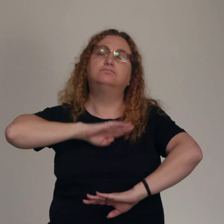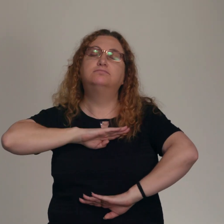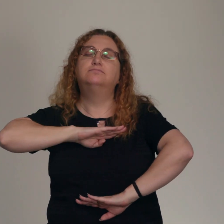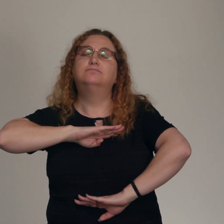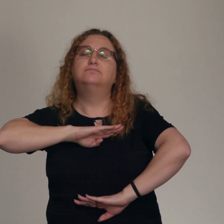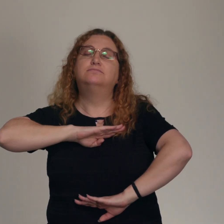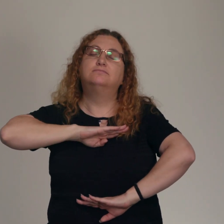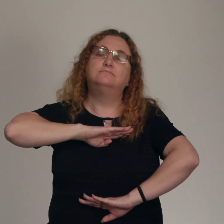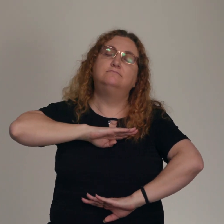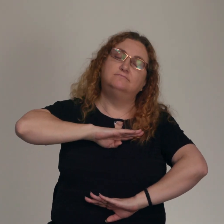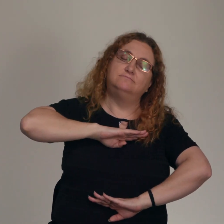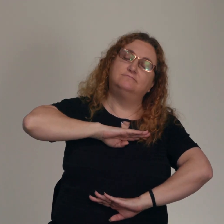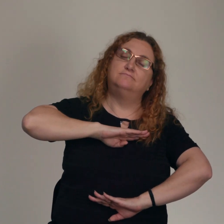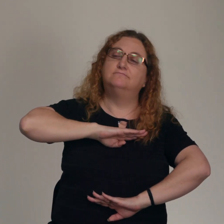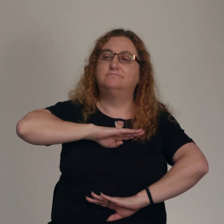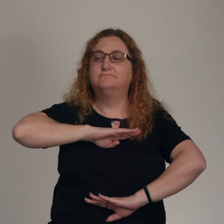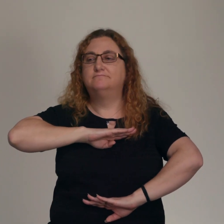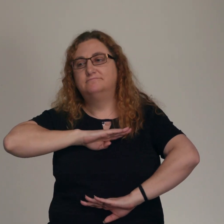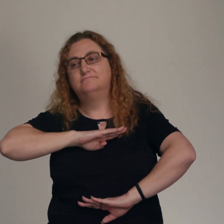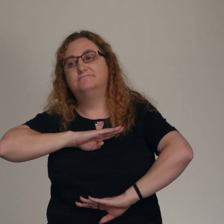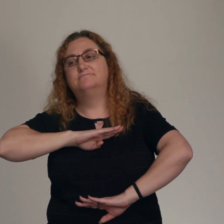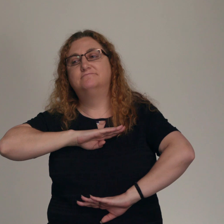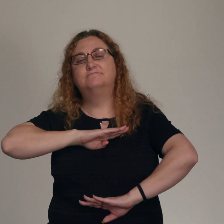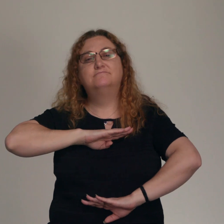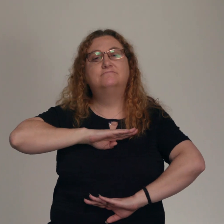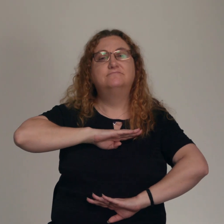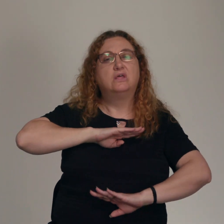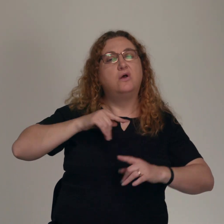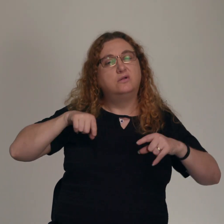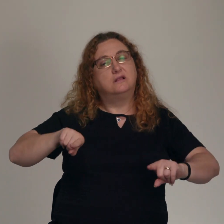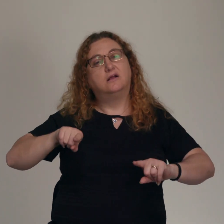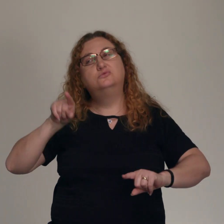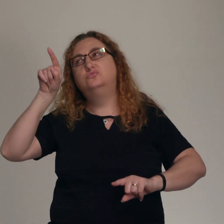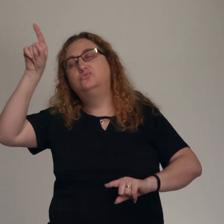satisfied as you are honored